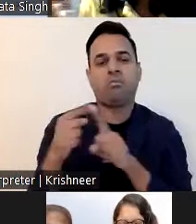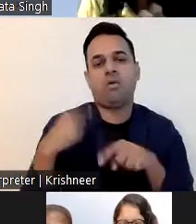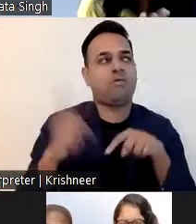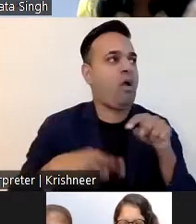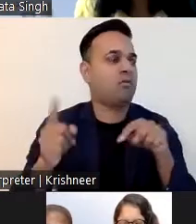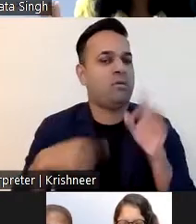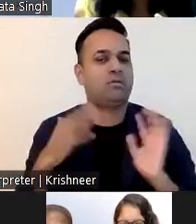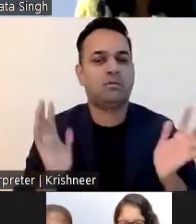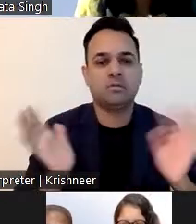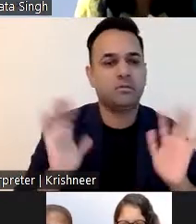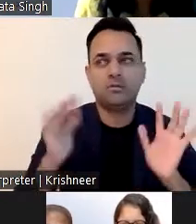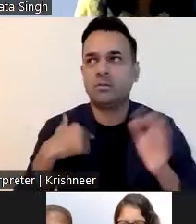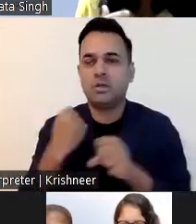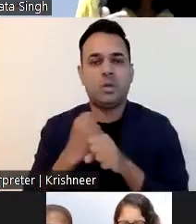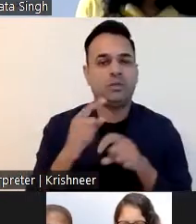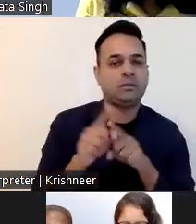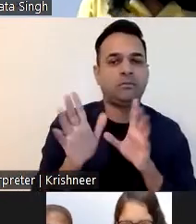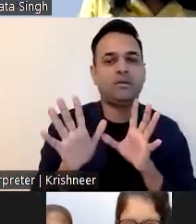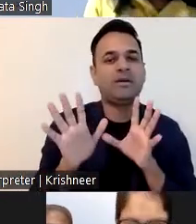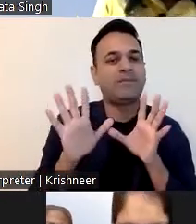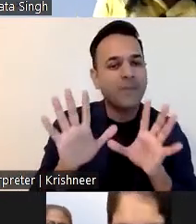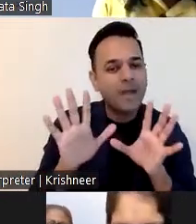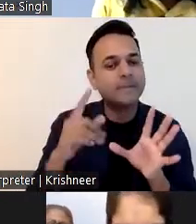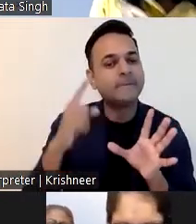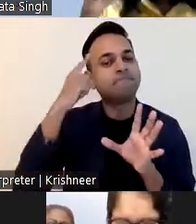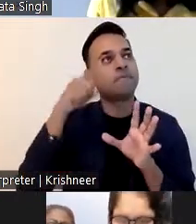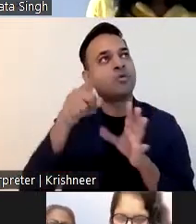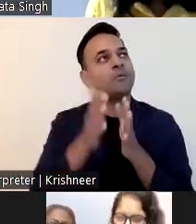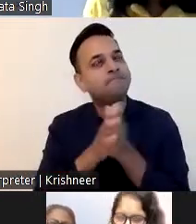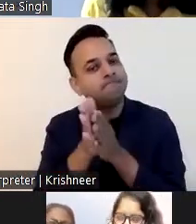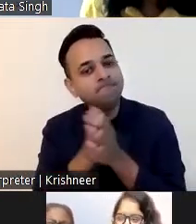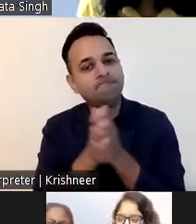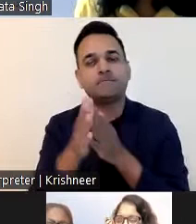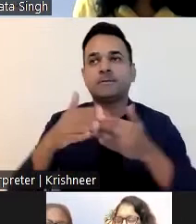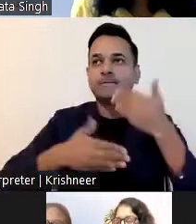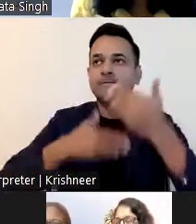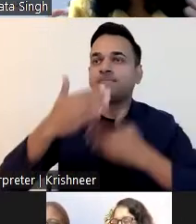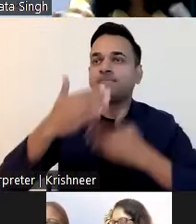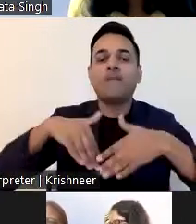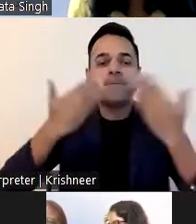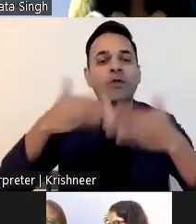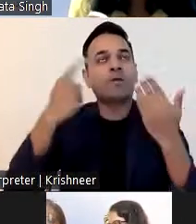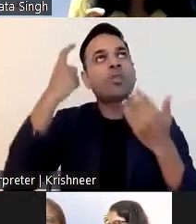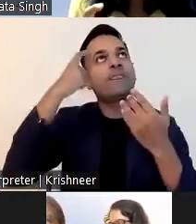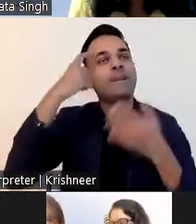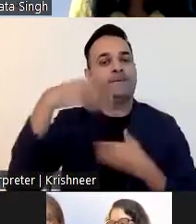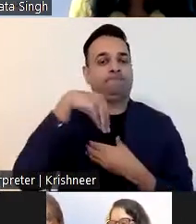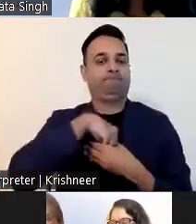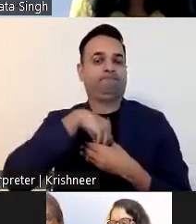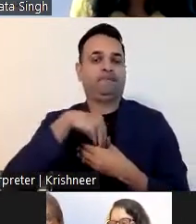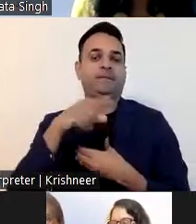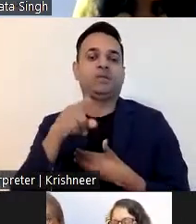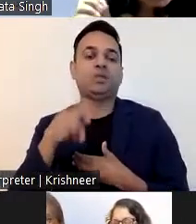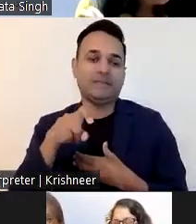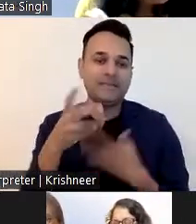I had no one to motivate me. Unfortunately, now I have people around me who motivate me